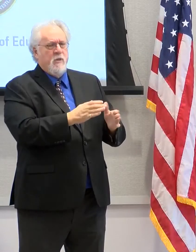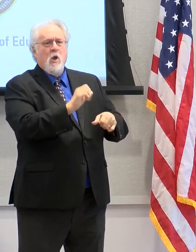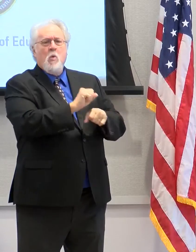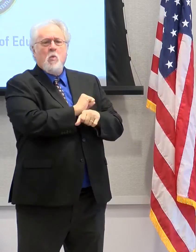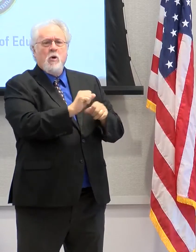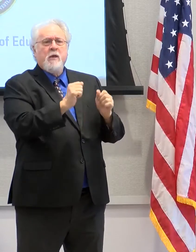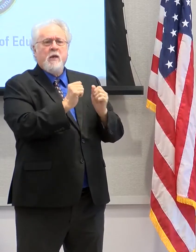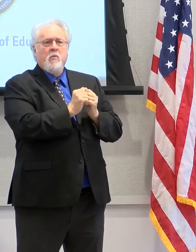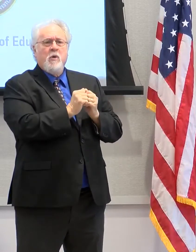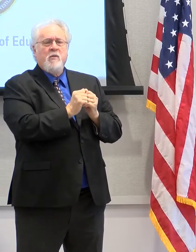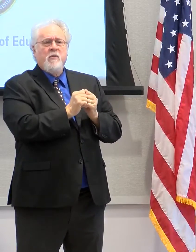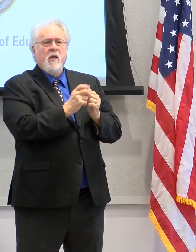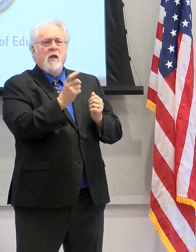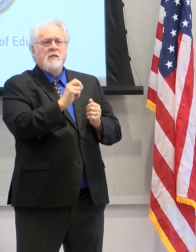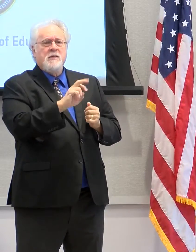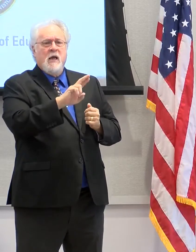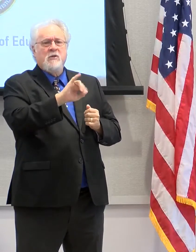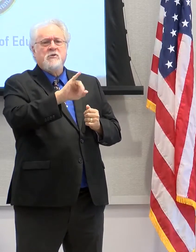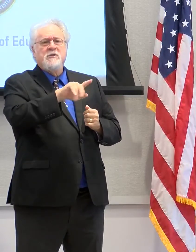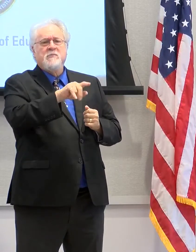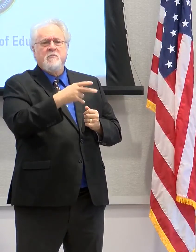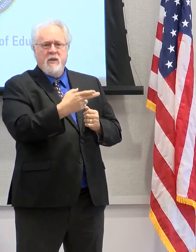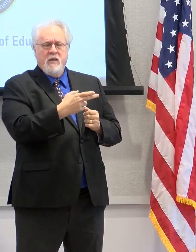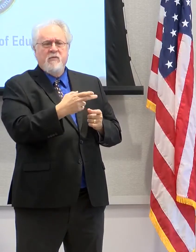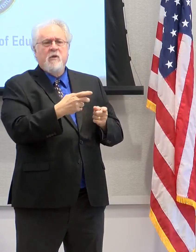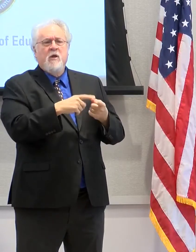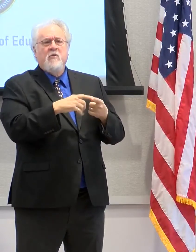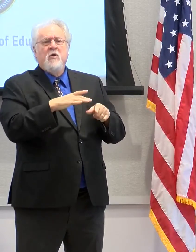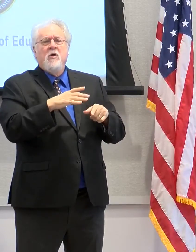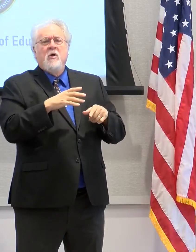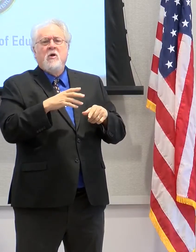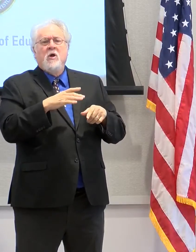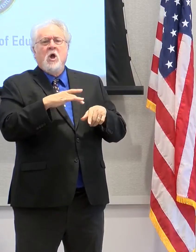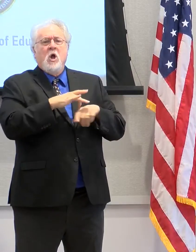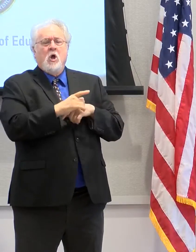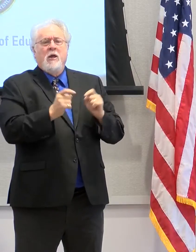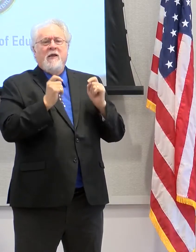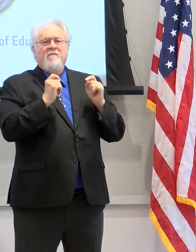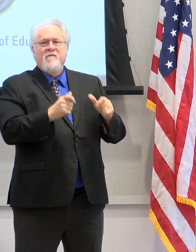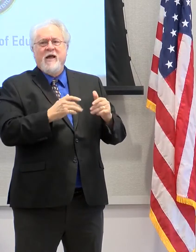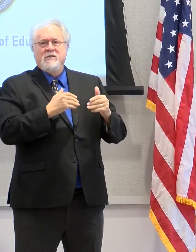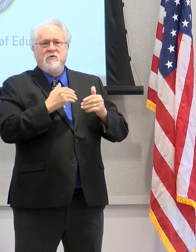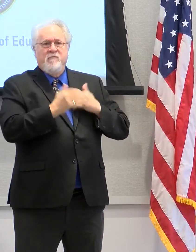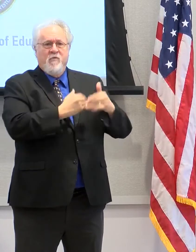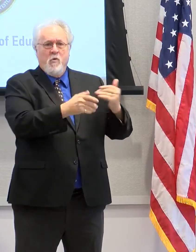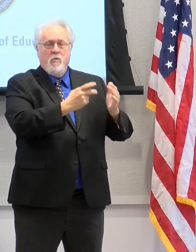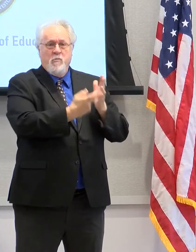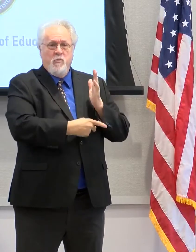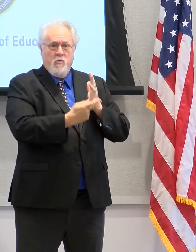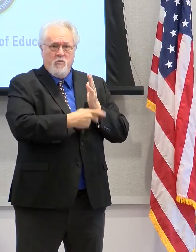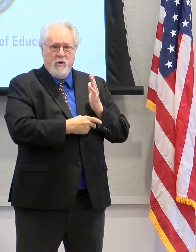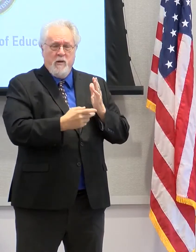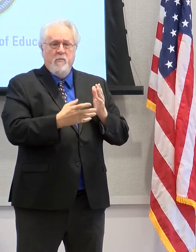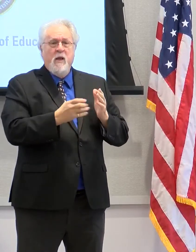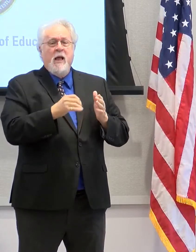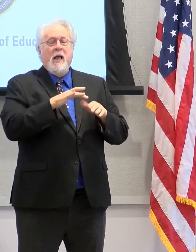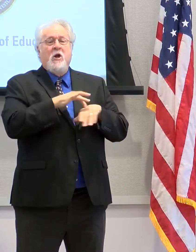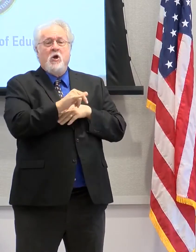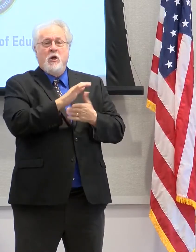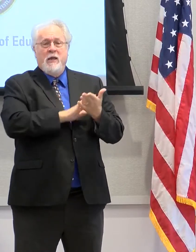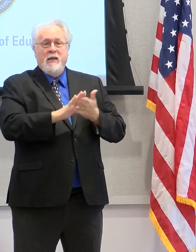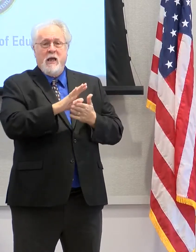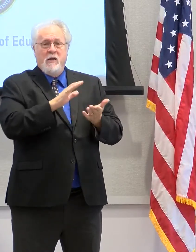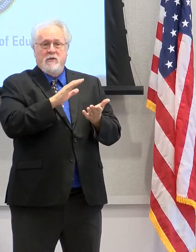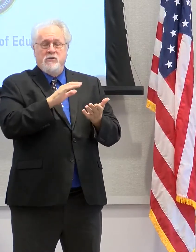working with, as Dr. Smith said, through the early Fast Forward program and also our early college academy that offers